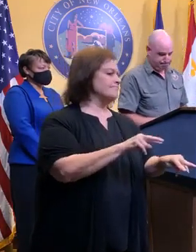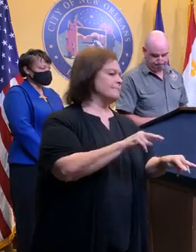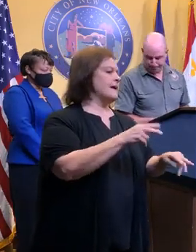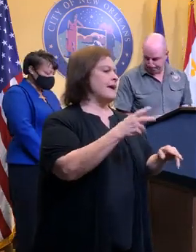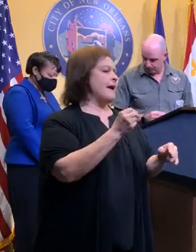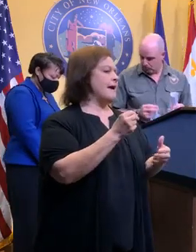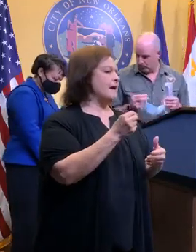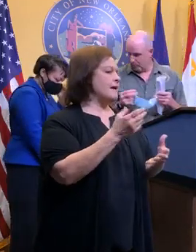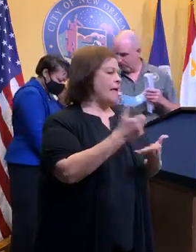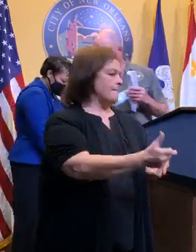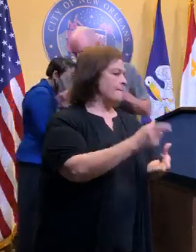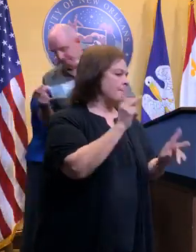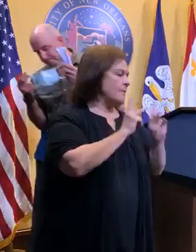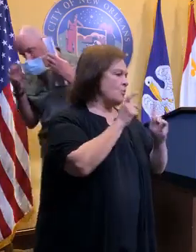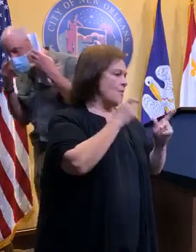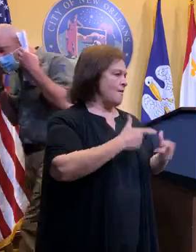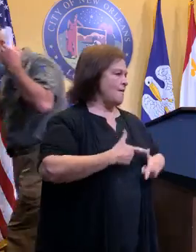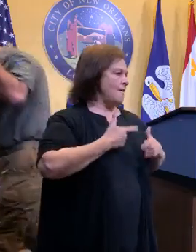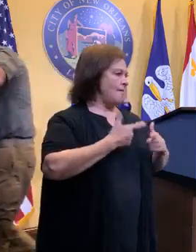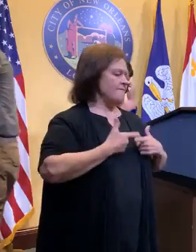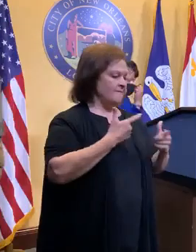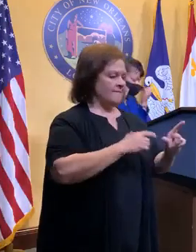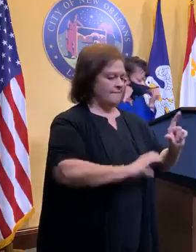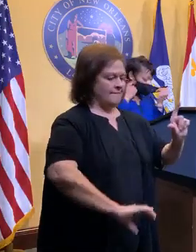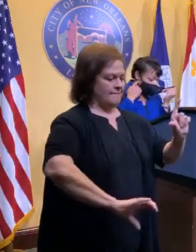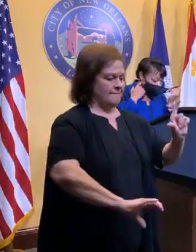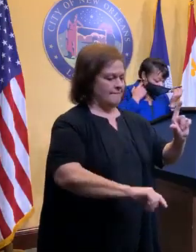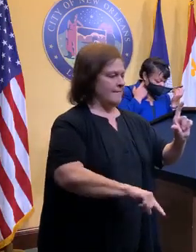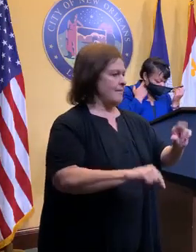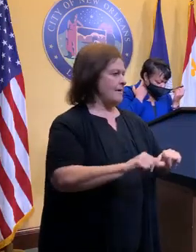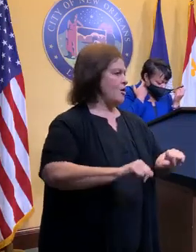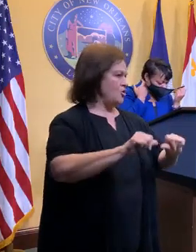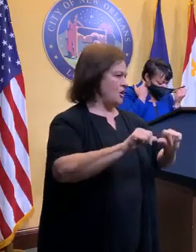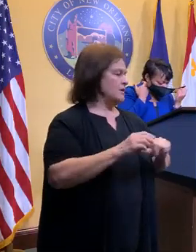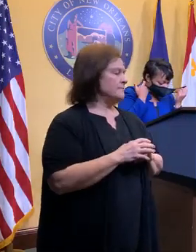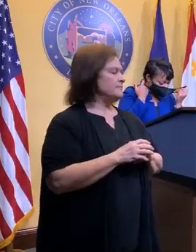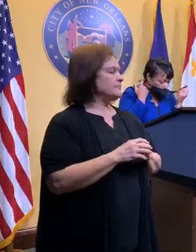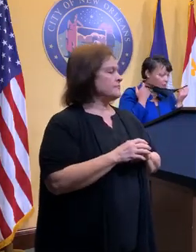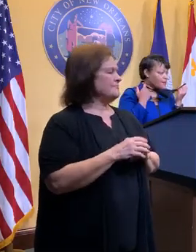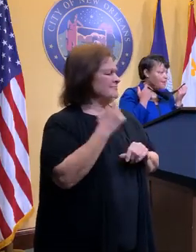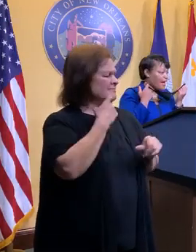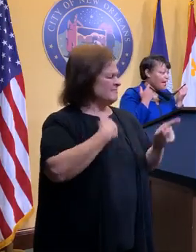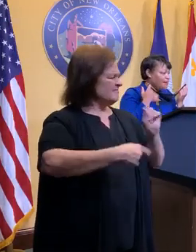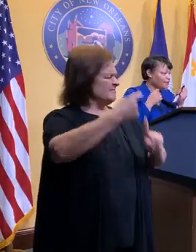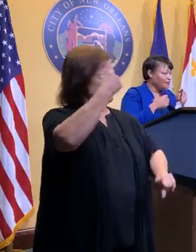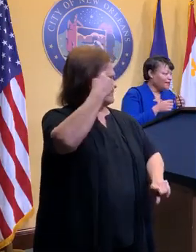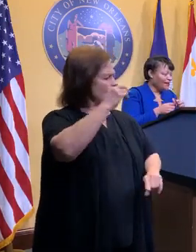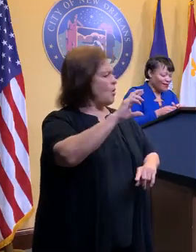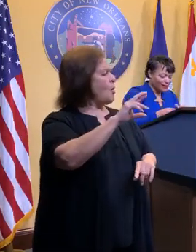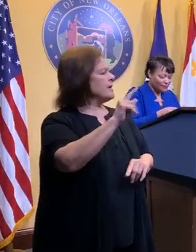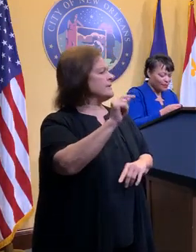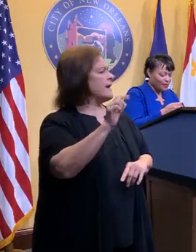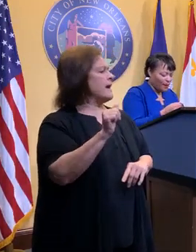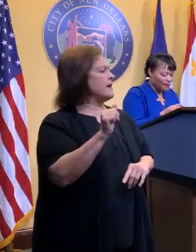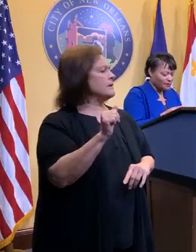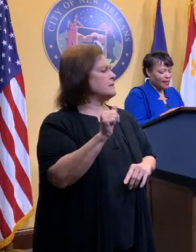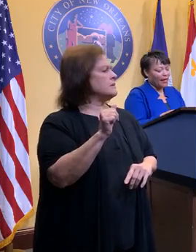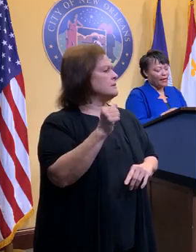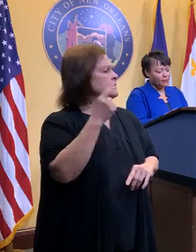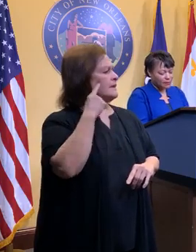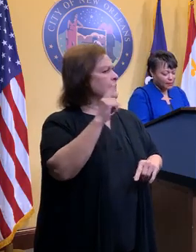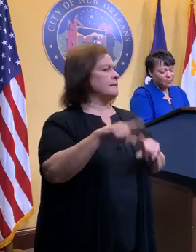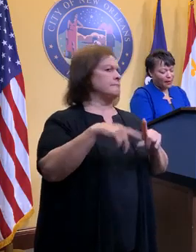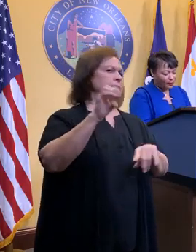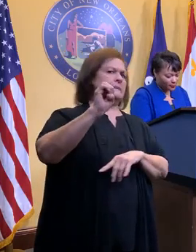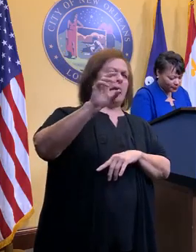protection. Thank you, Paul. And that, that made me think about, um, RTA. And think about